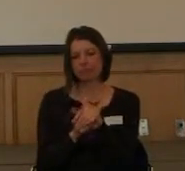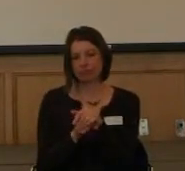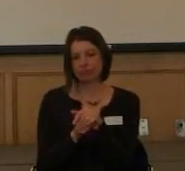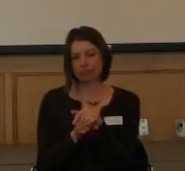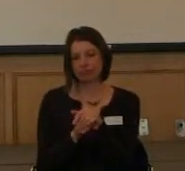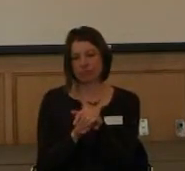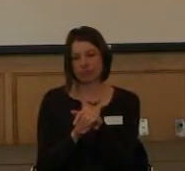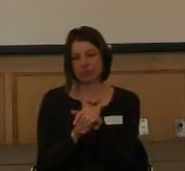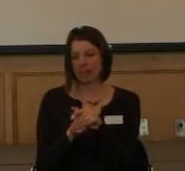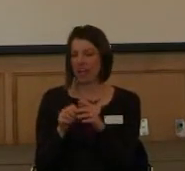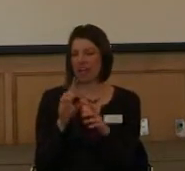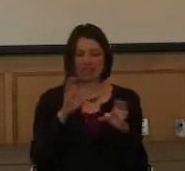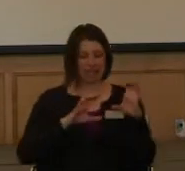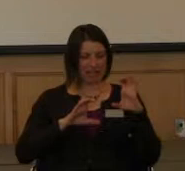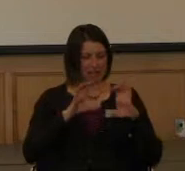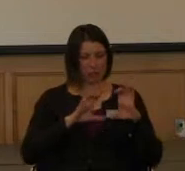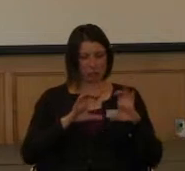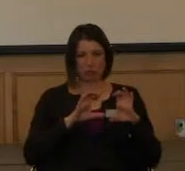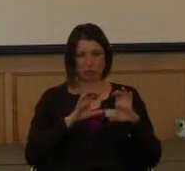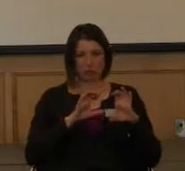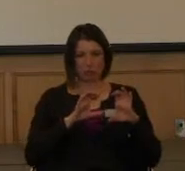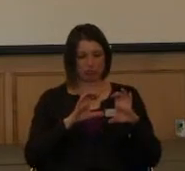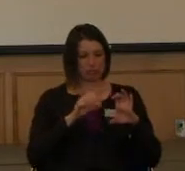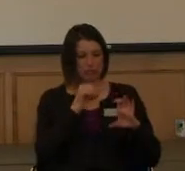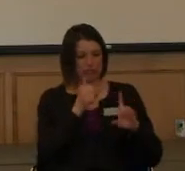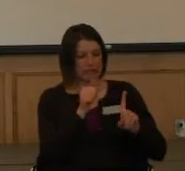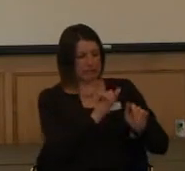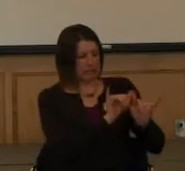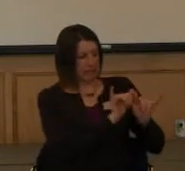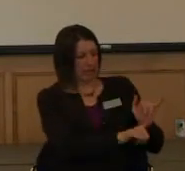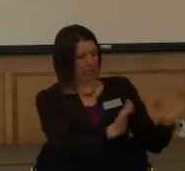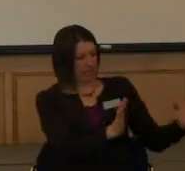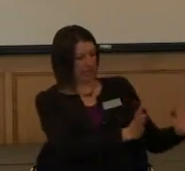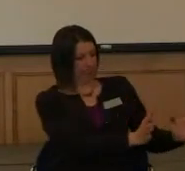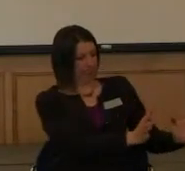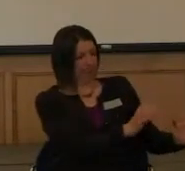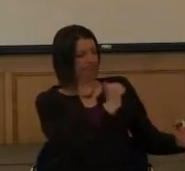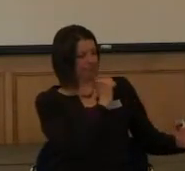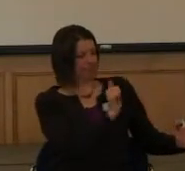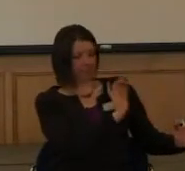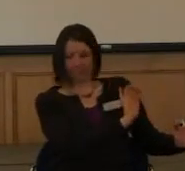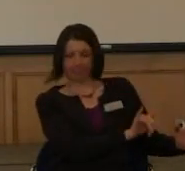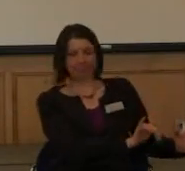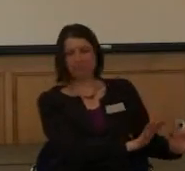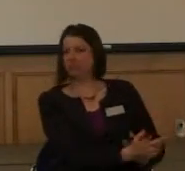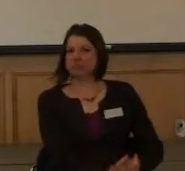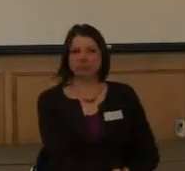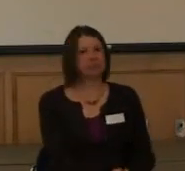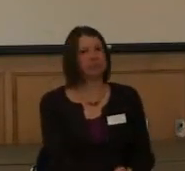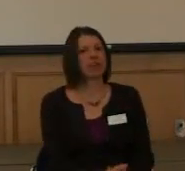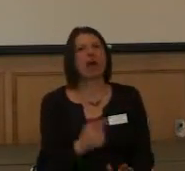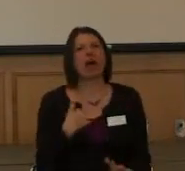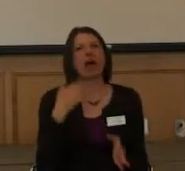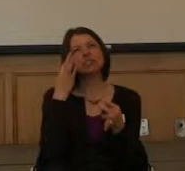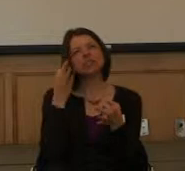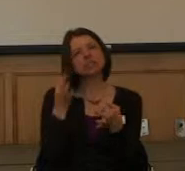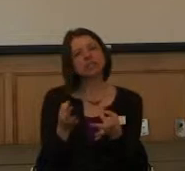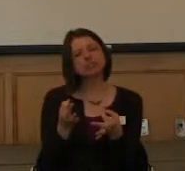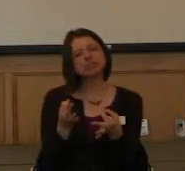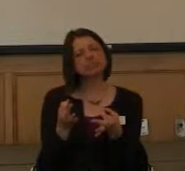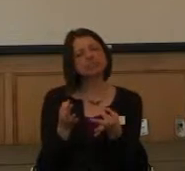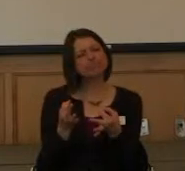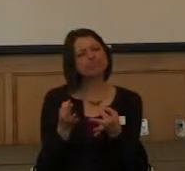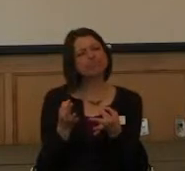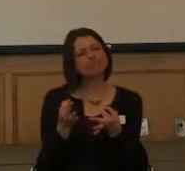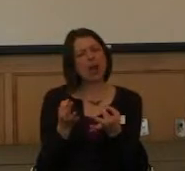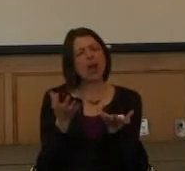those chemicals don't just stay where they're supposed to go. So that's when I kind of decided that I